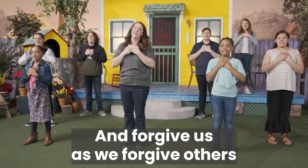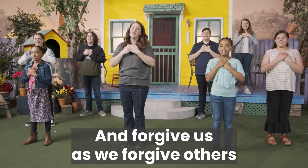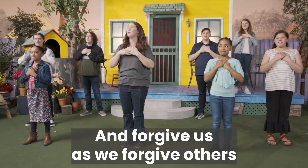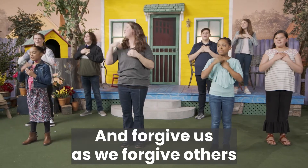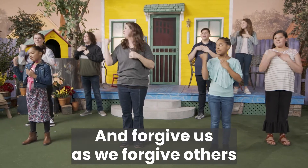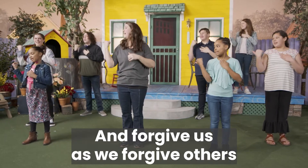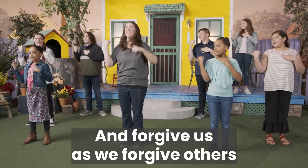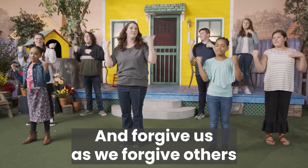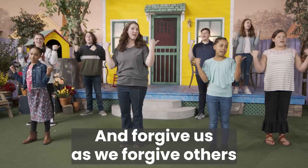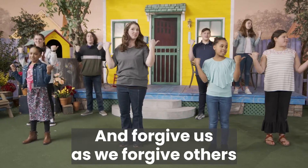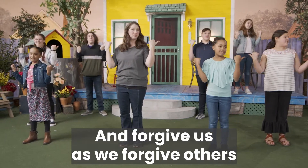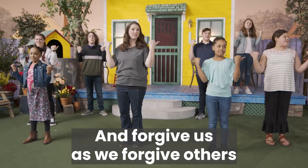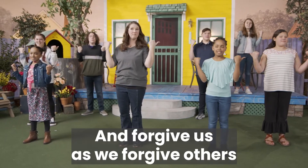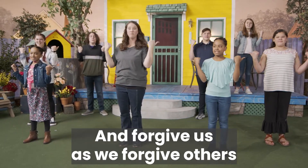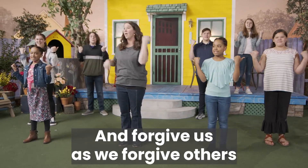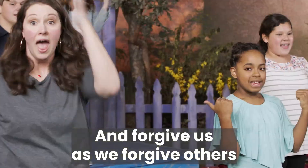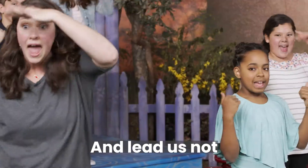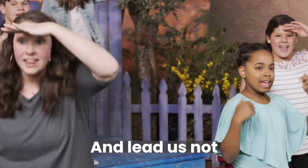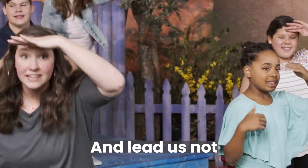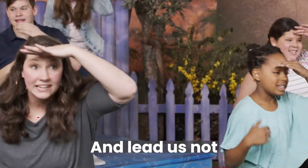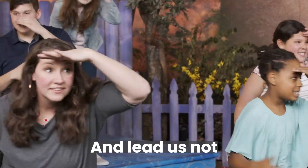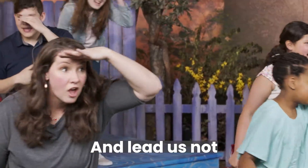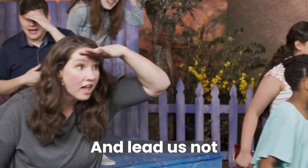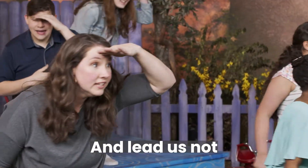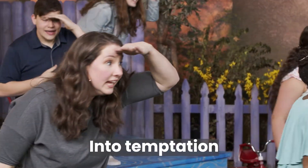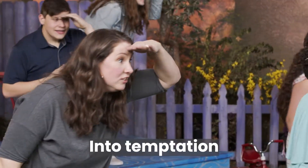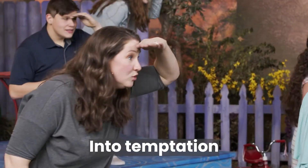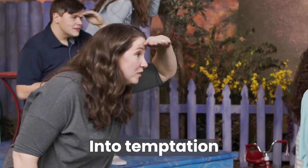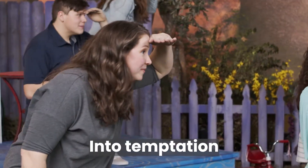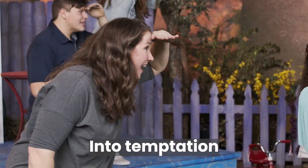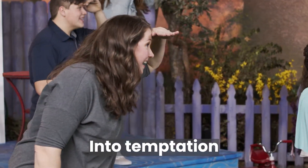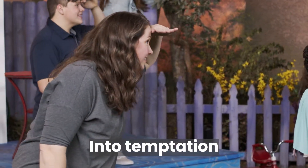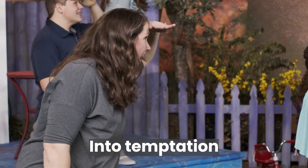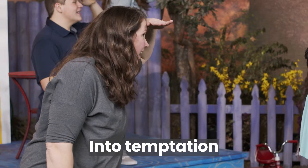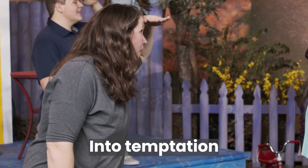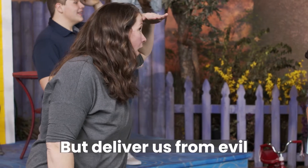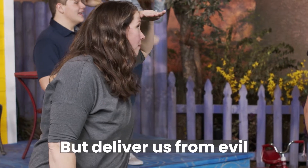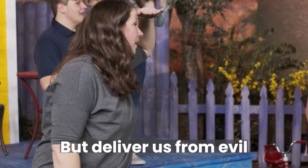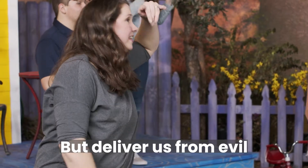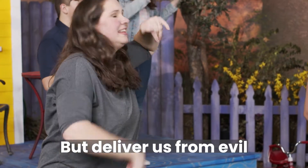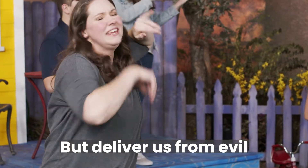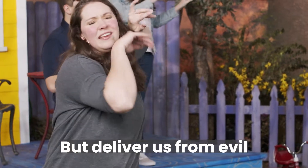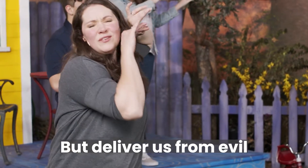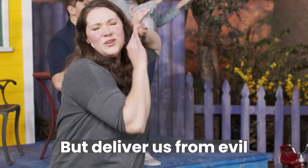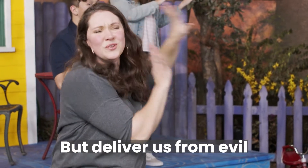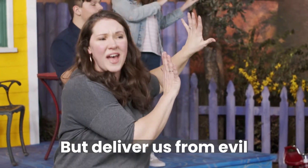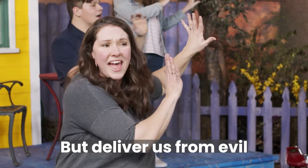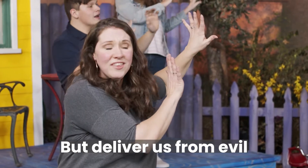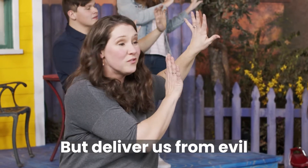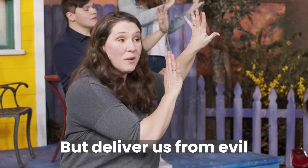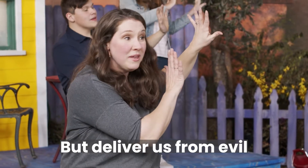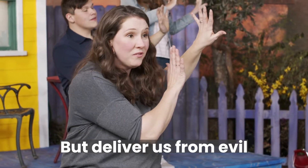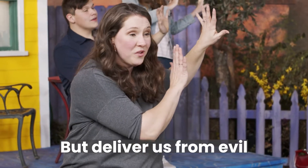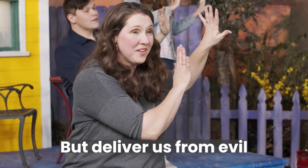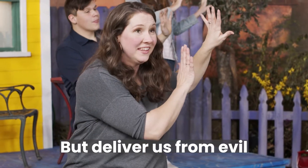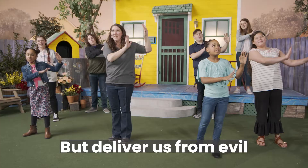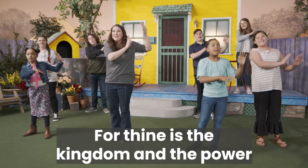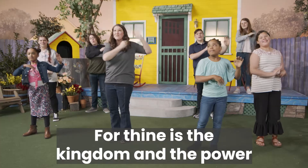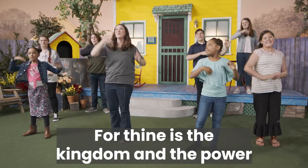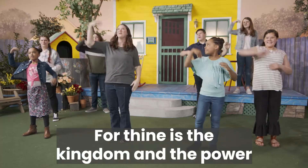as we forgive others. And lead us not into temptation, but deliver us from evil. For